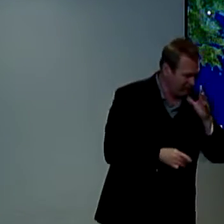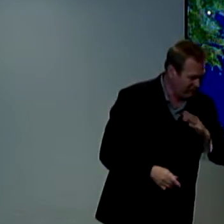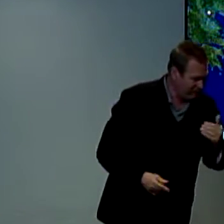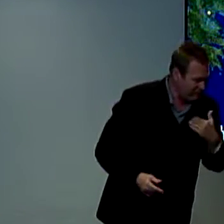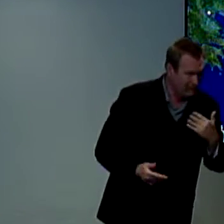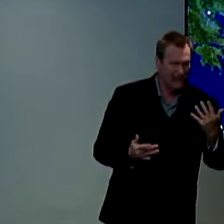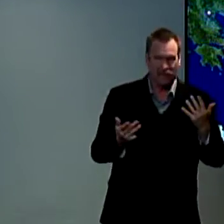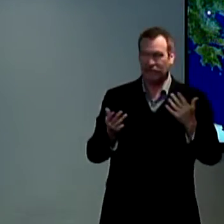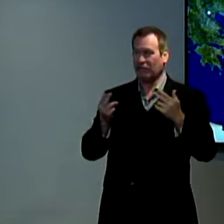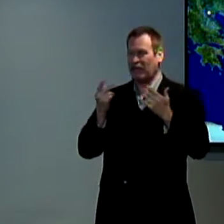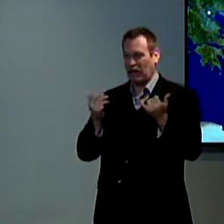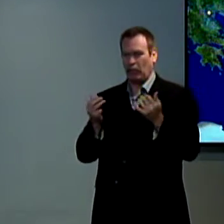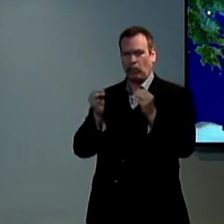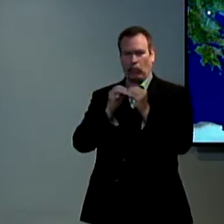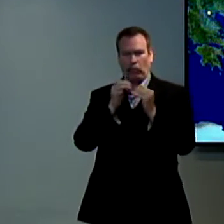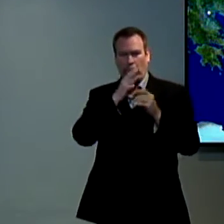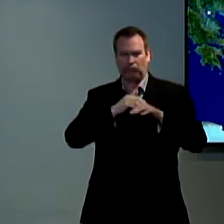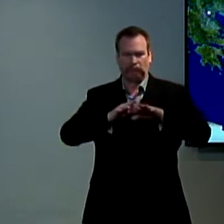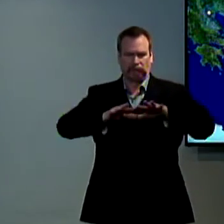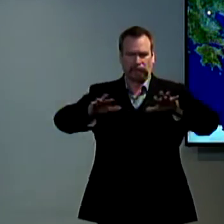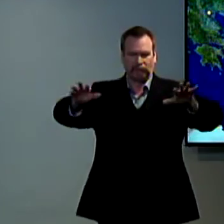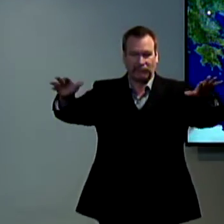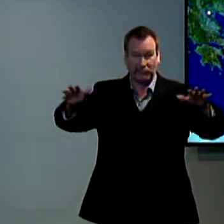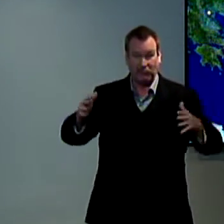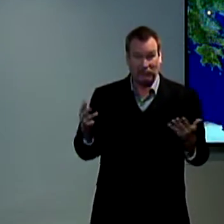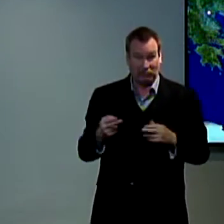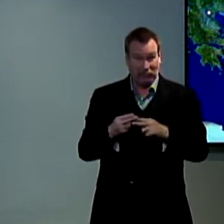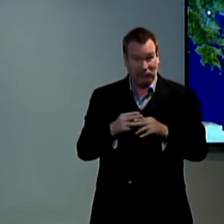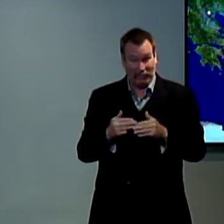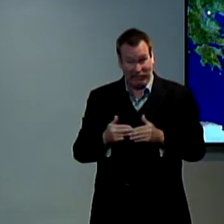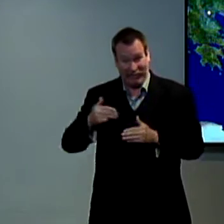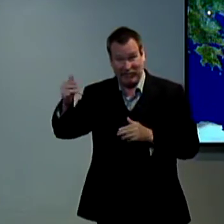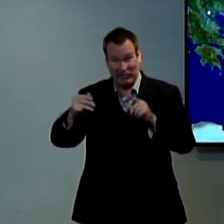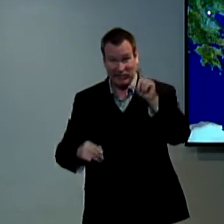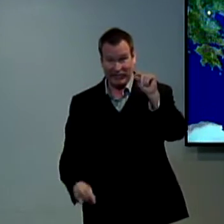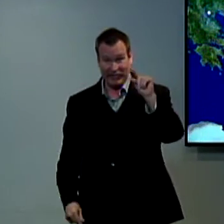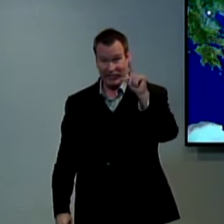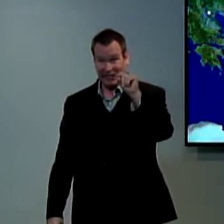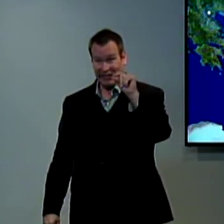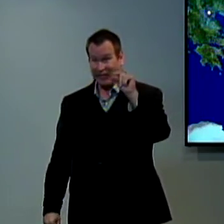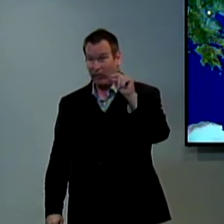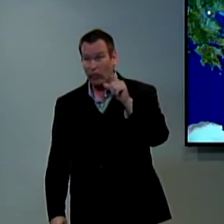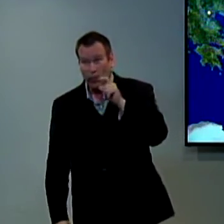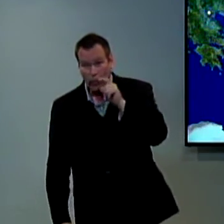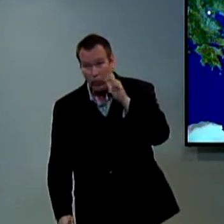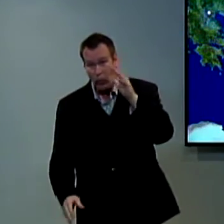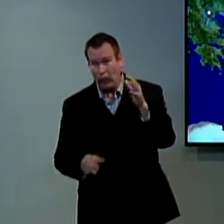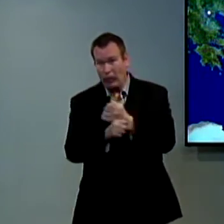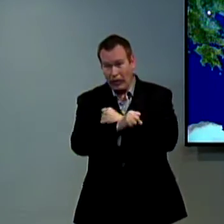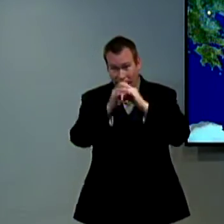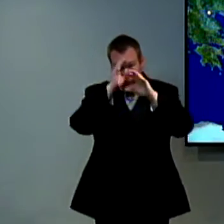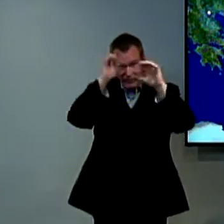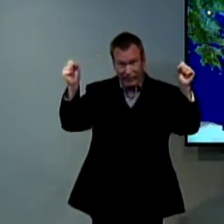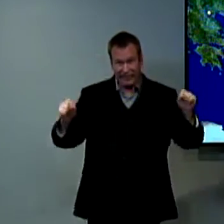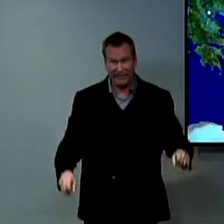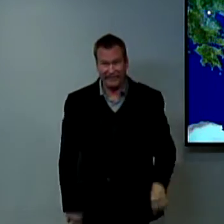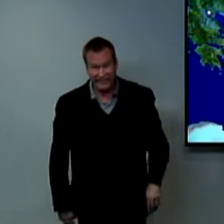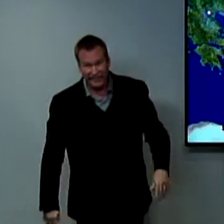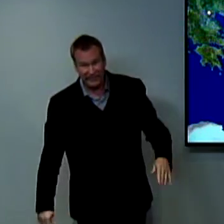United States you know sometimes it's like half women half men so you know sometimes we don't who